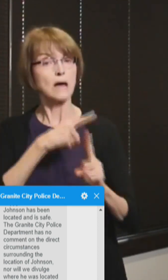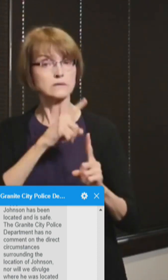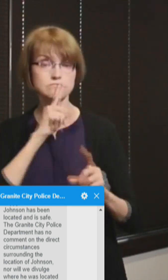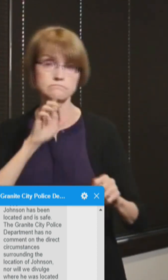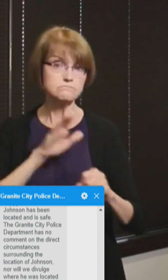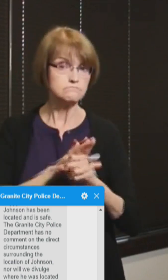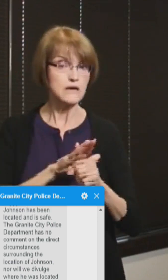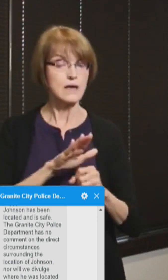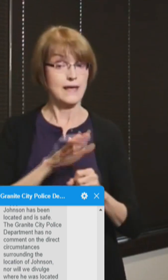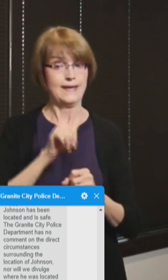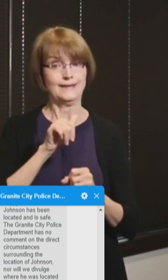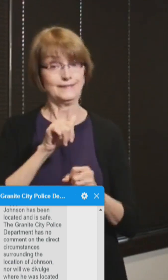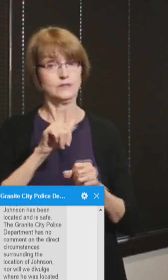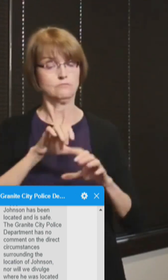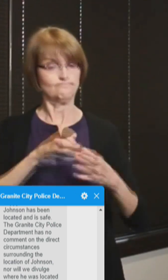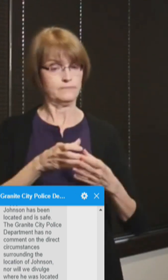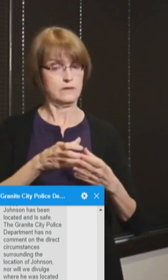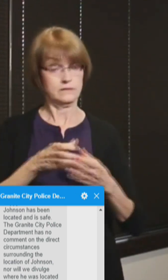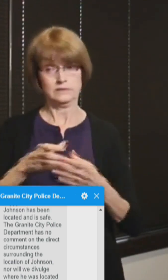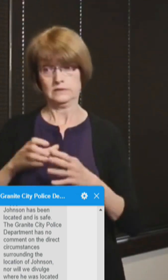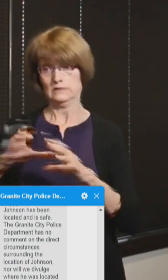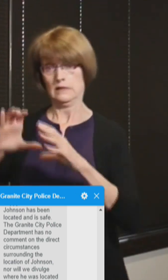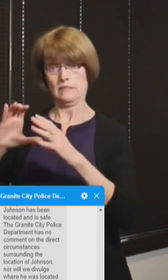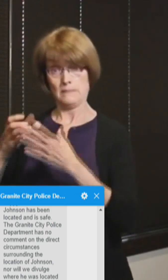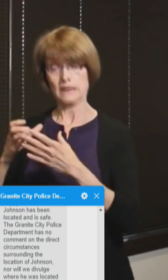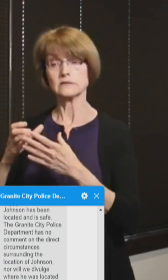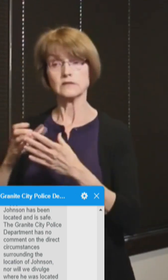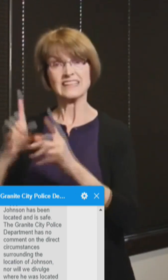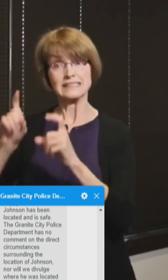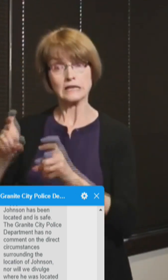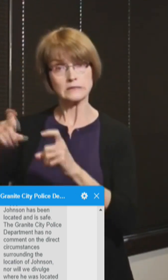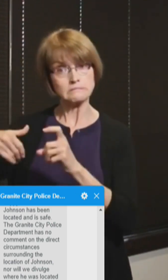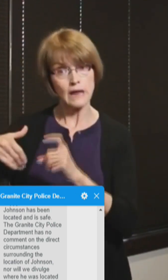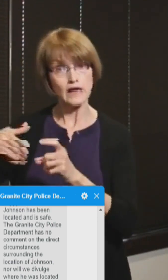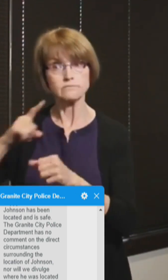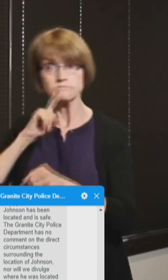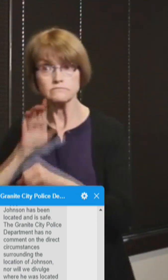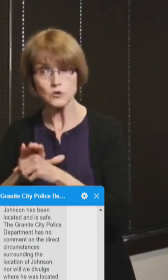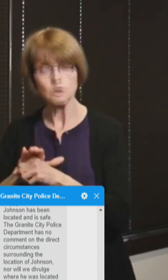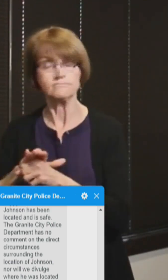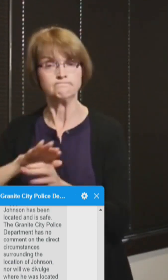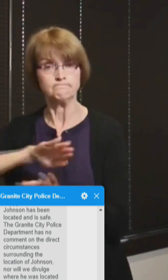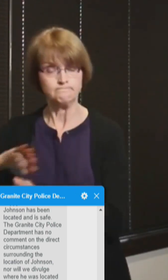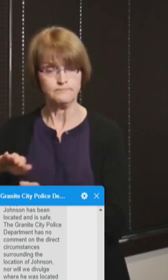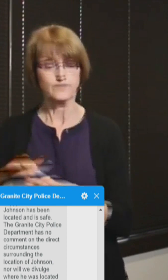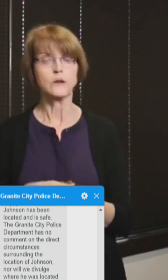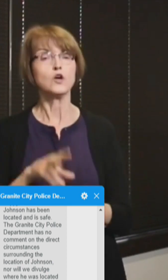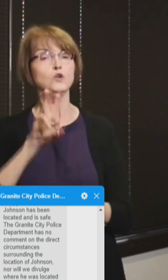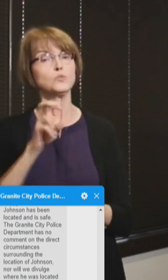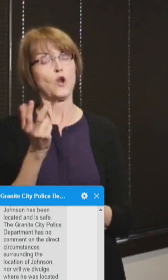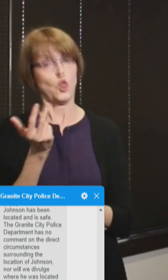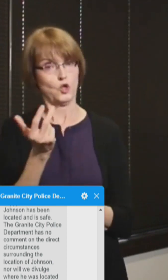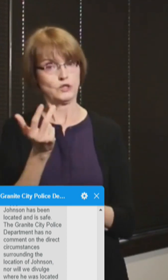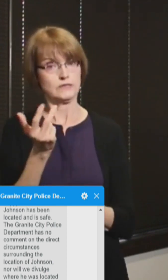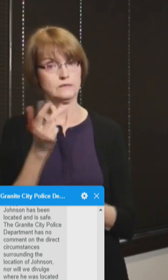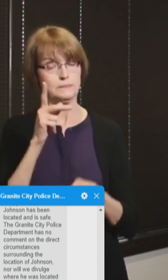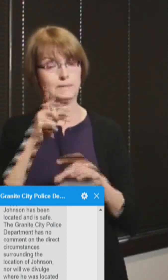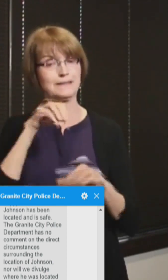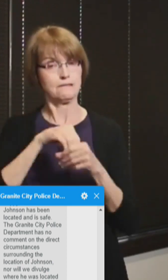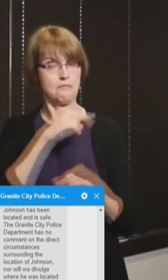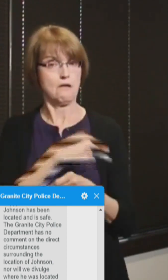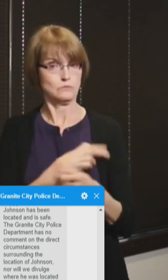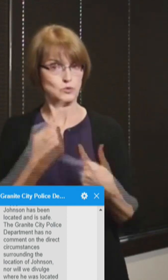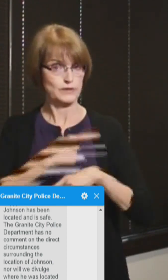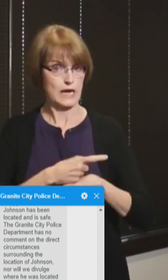don't include the patients that are currently being tested for COVID. So as I mentioned, we have 213 hospitalizations